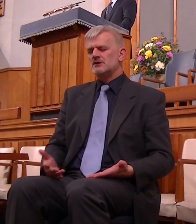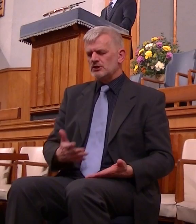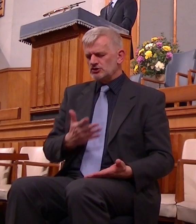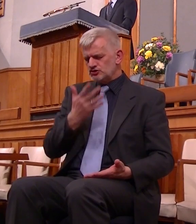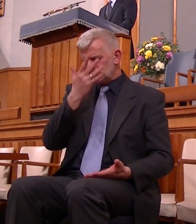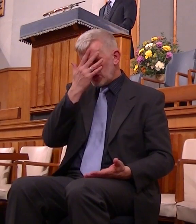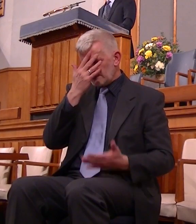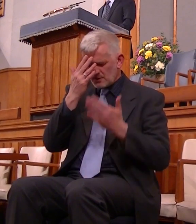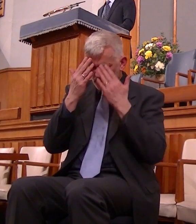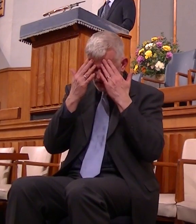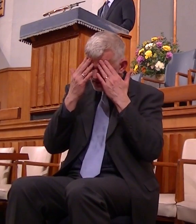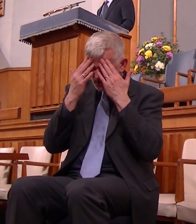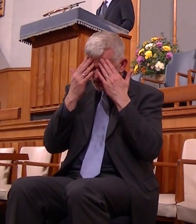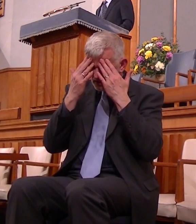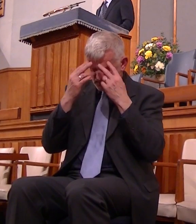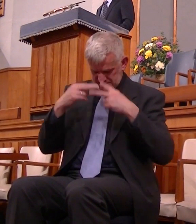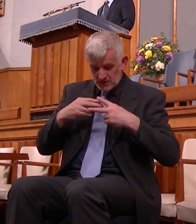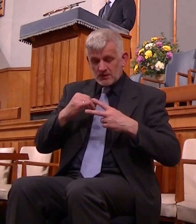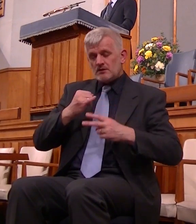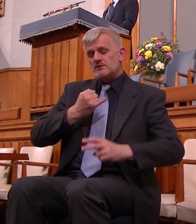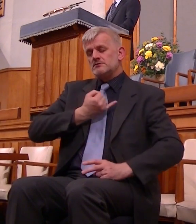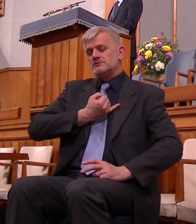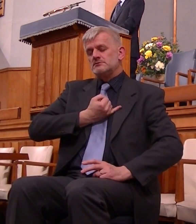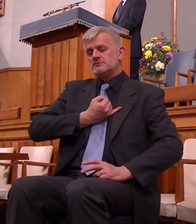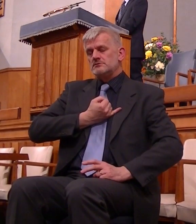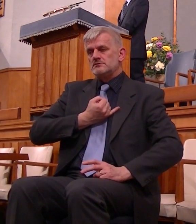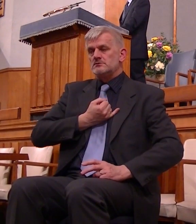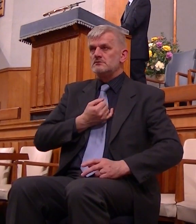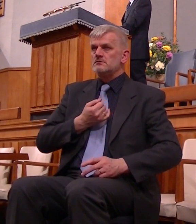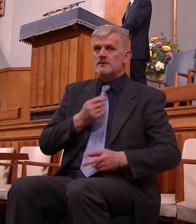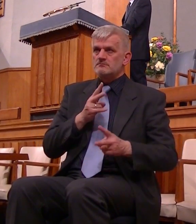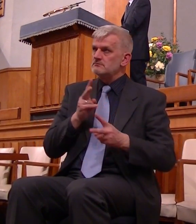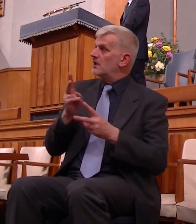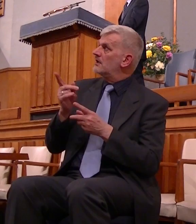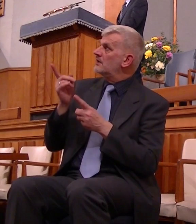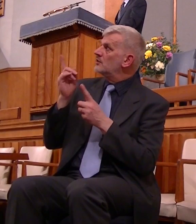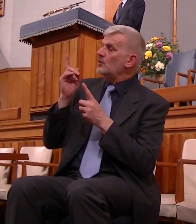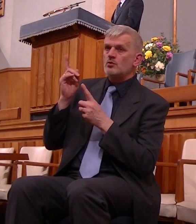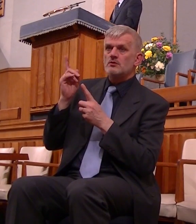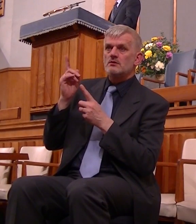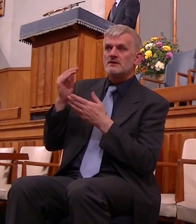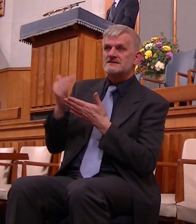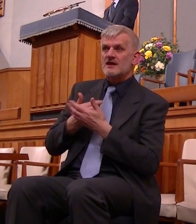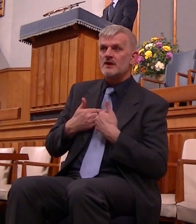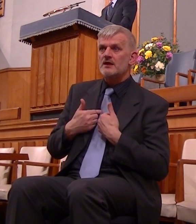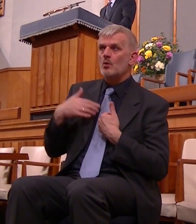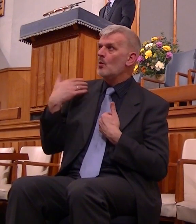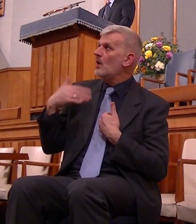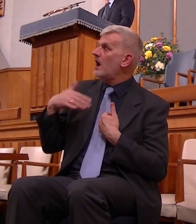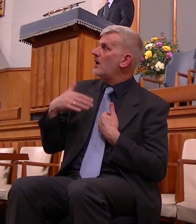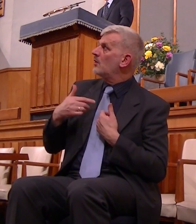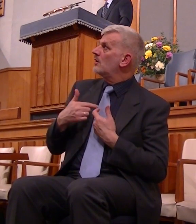brought to see the goodness of God in salvation and how he's provided for us so that we